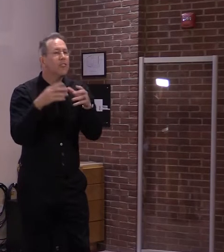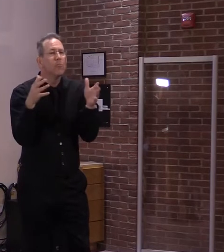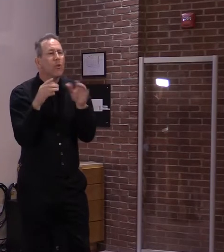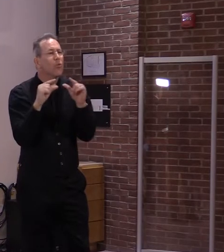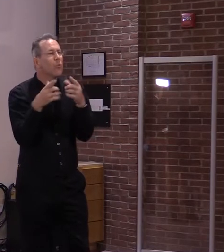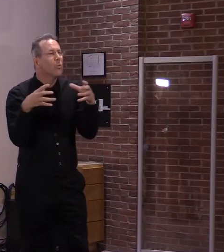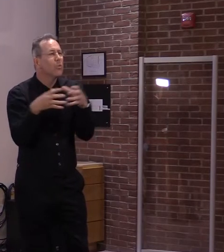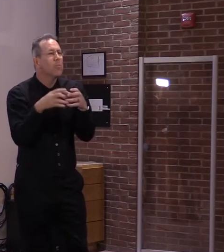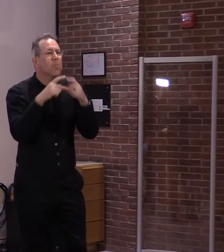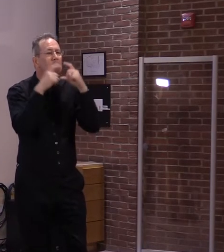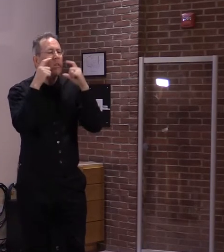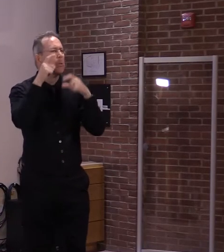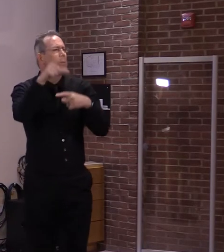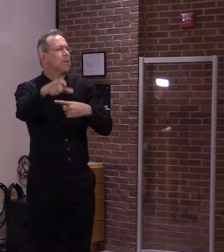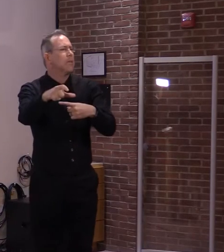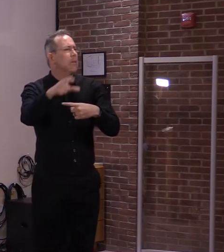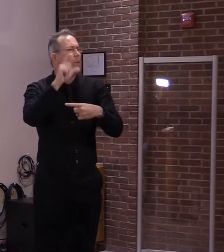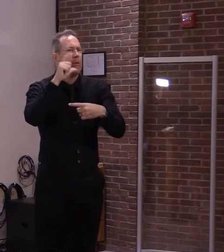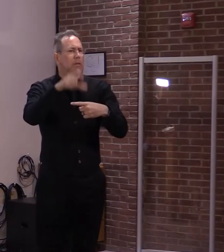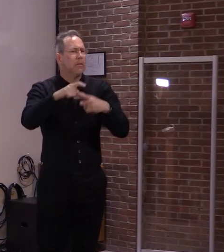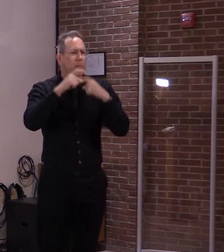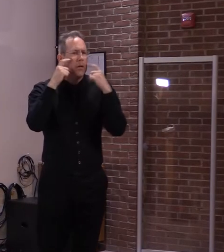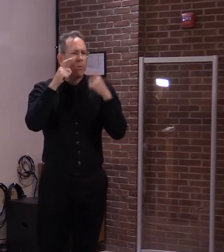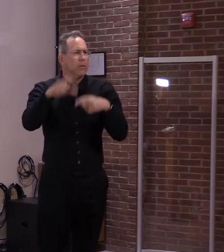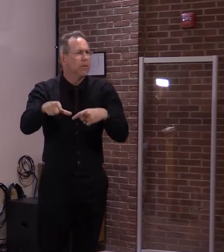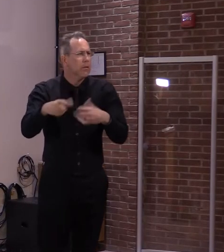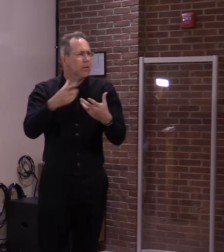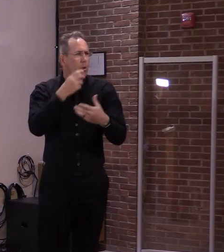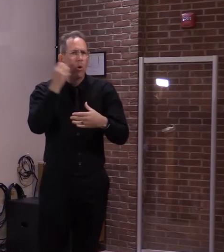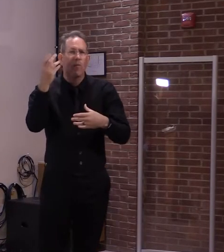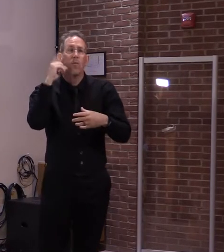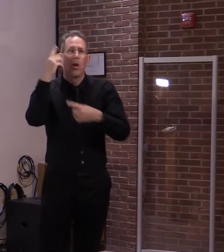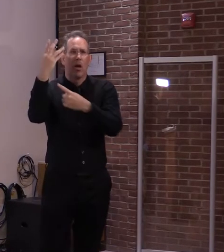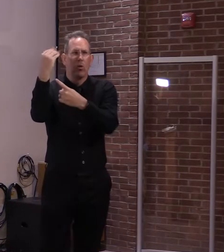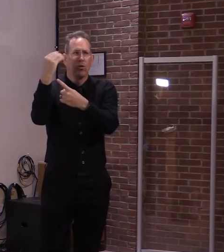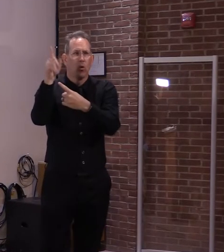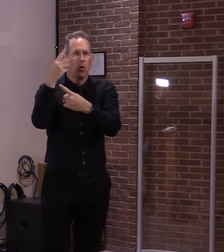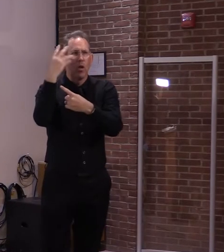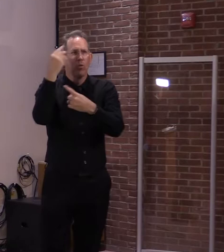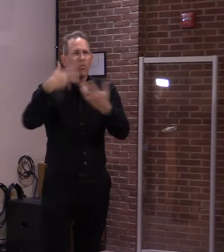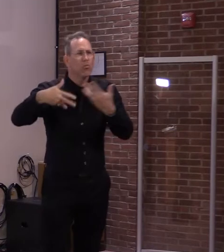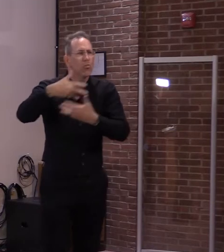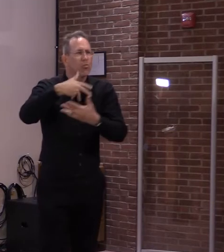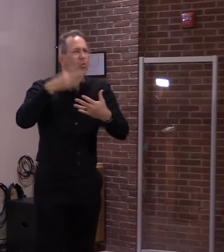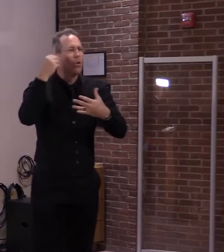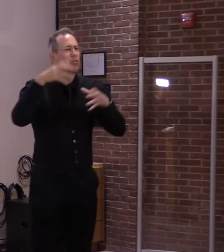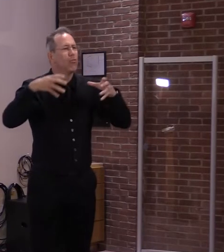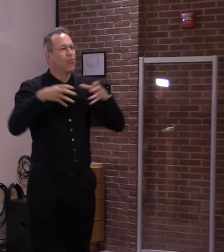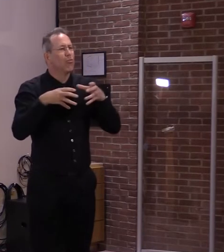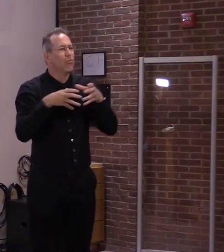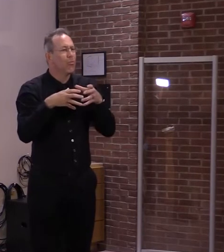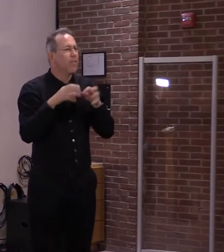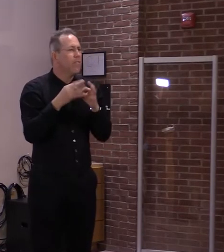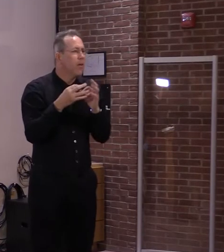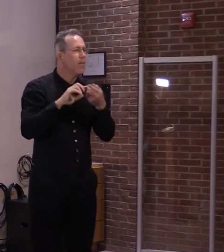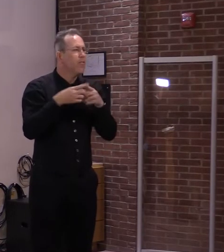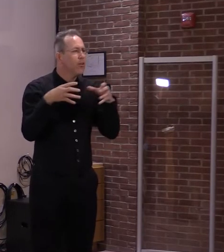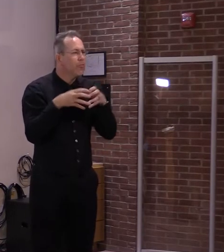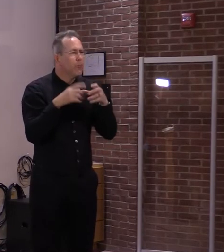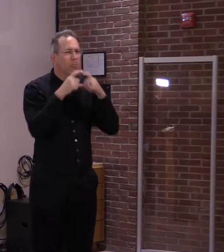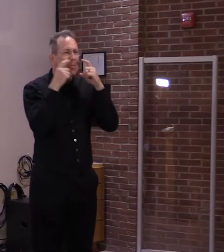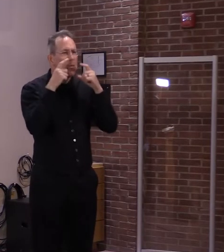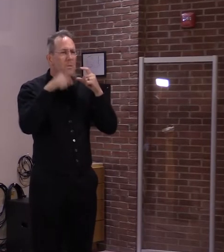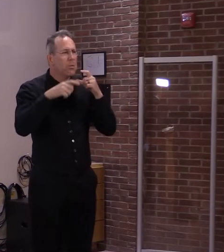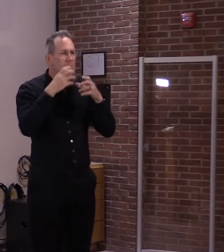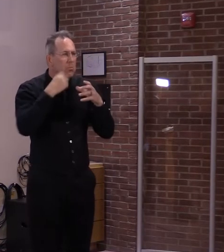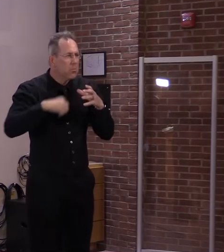the CDC did stop short of stopping masking outside altogether. Obviously, this just came in. But, Dr. Levine, do you have any